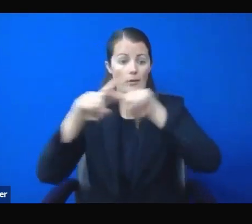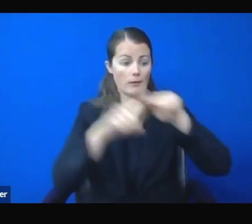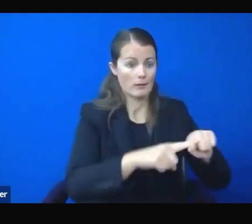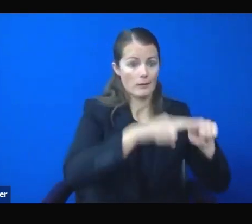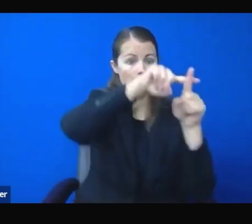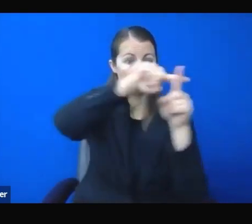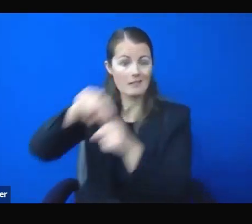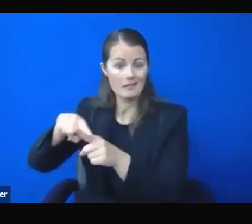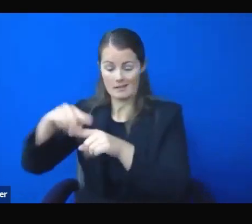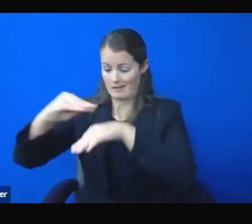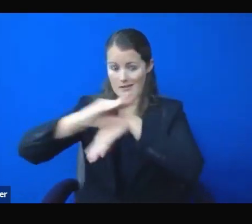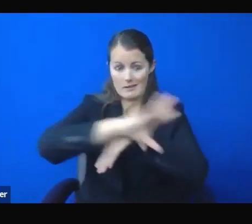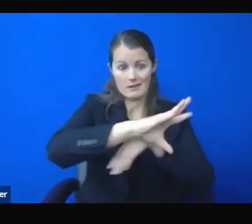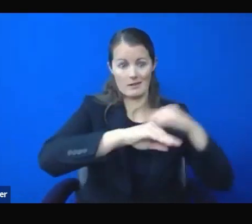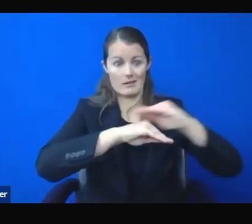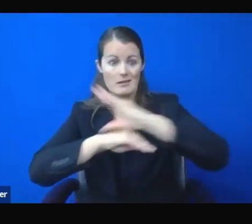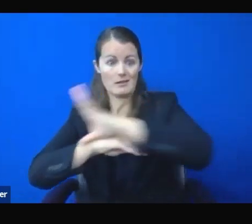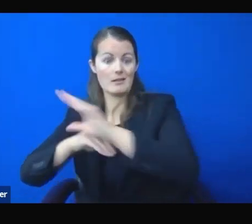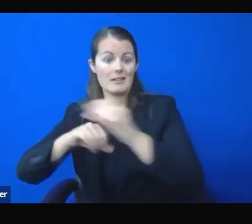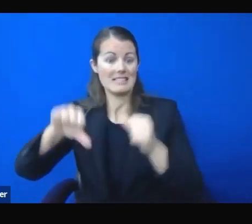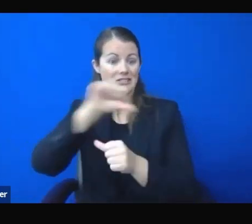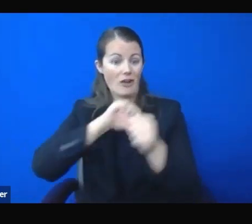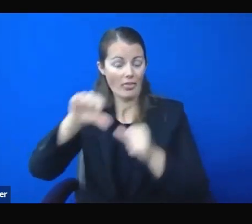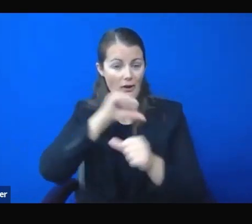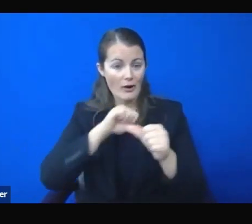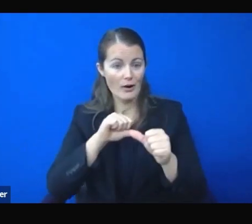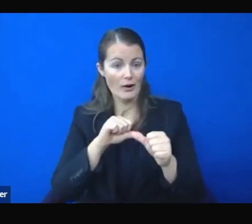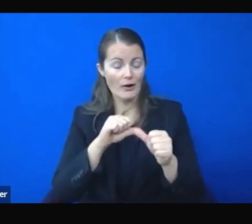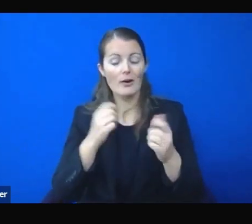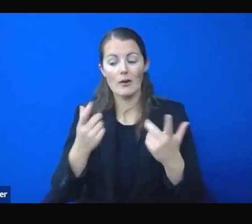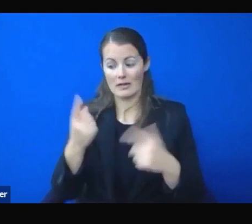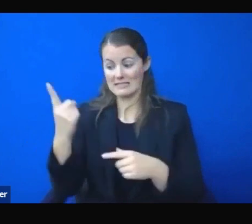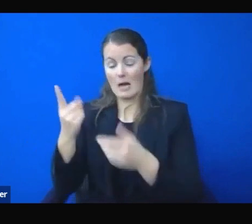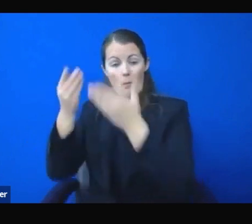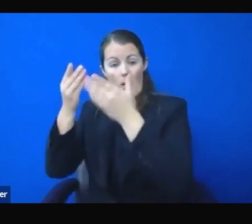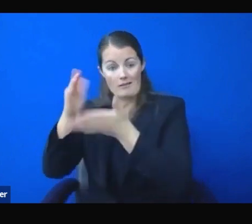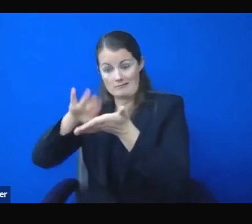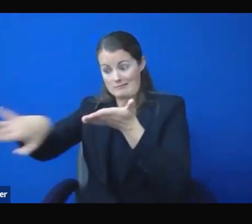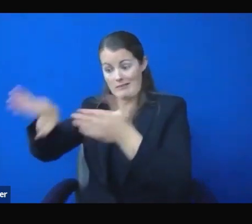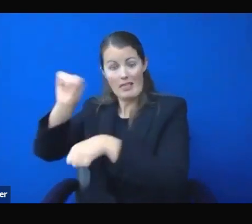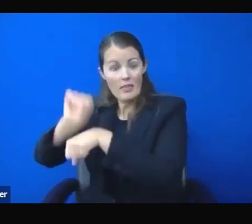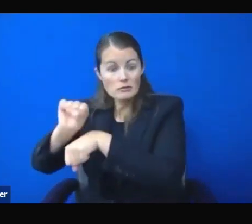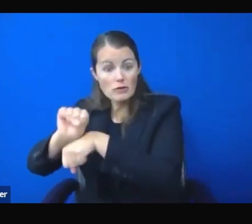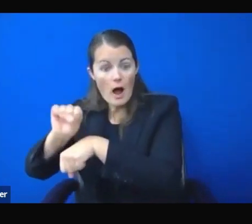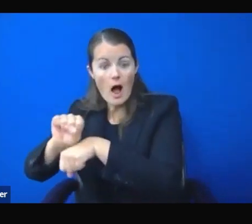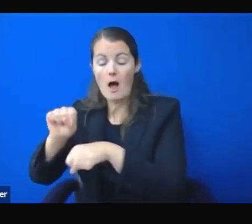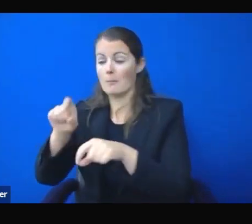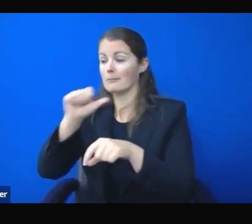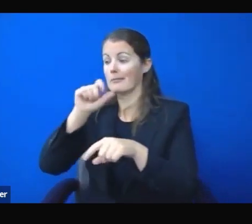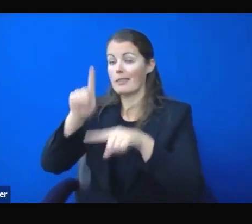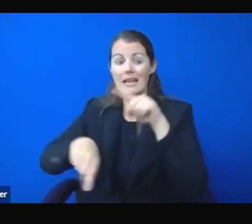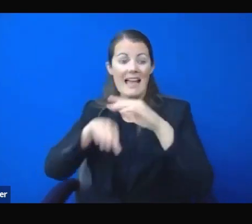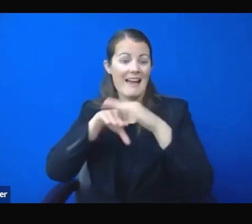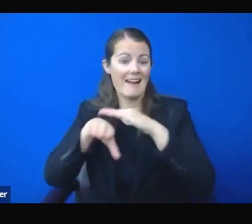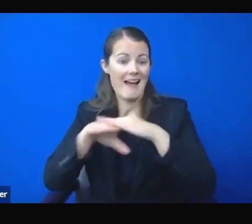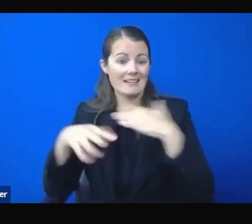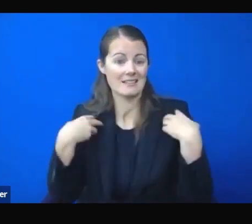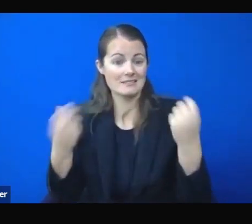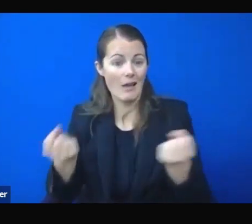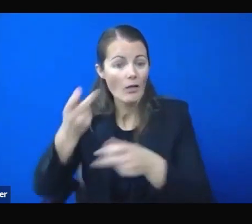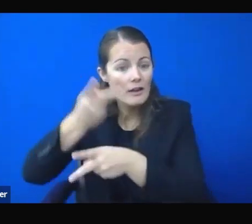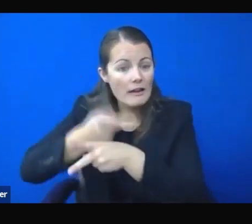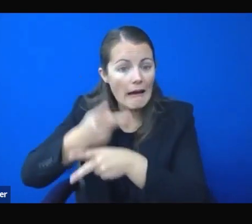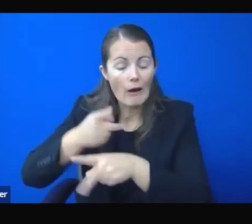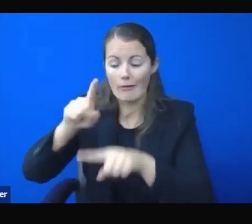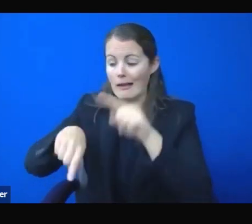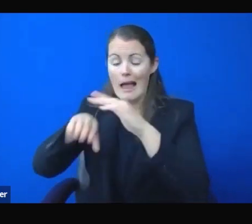choices. This is incredibly complex, and I think about it every day. I have never and never will deny